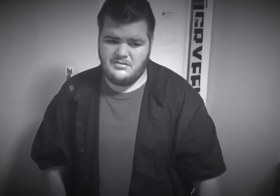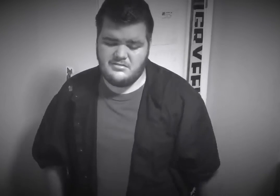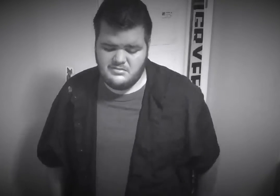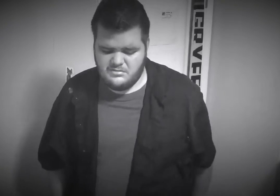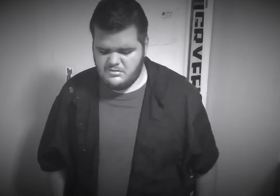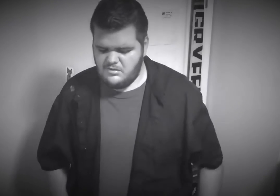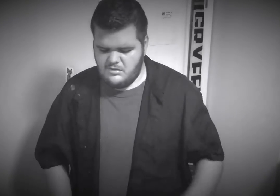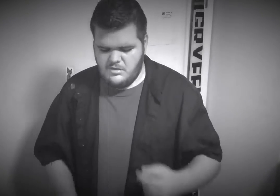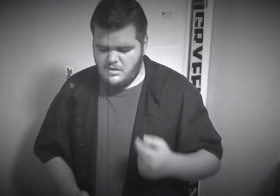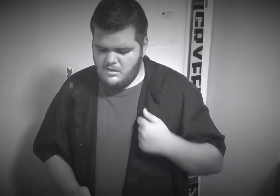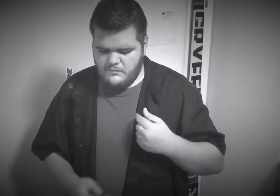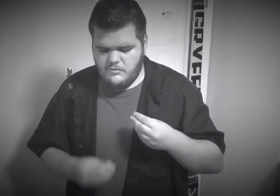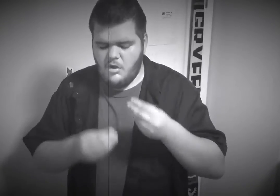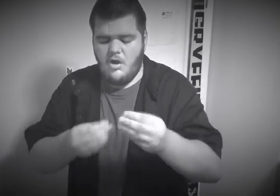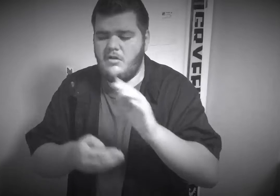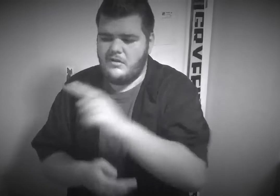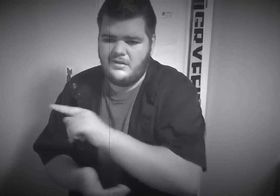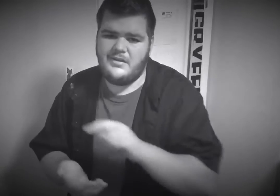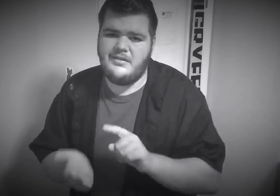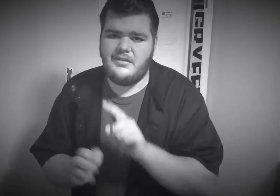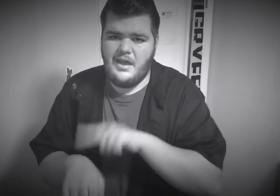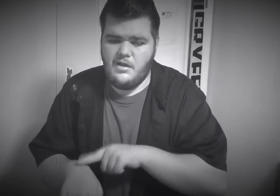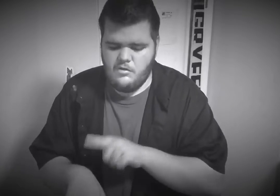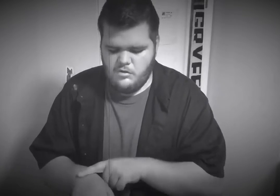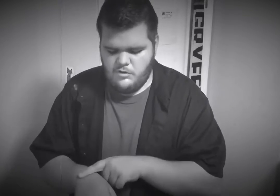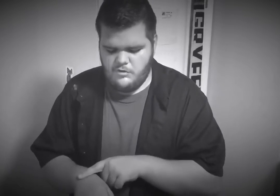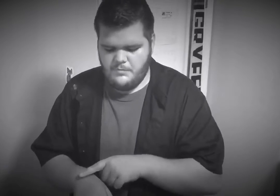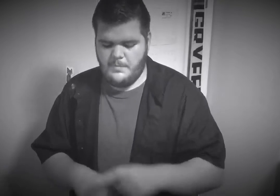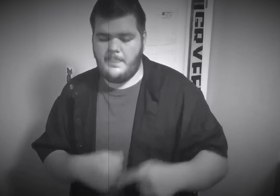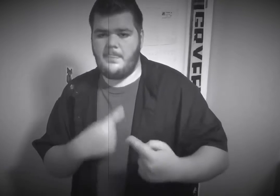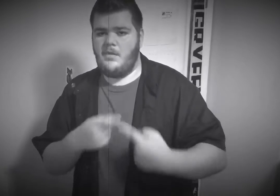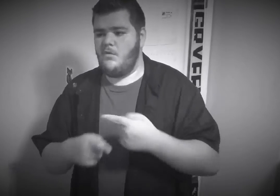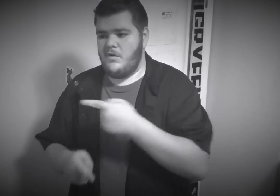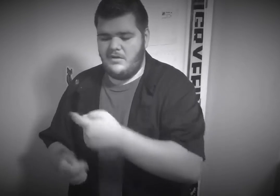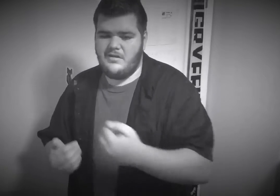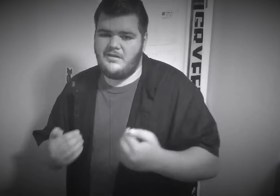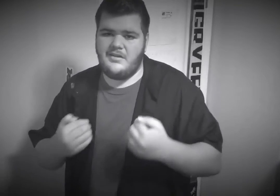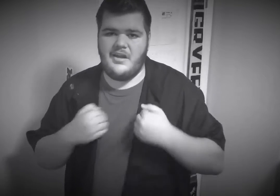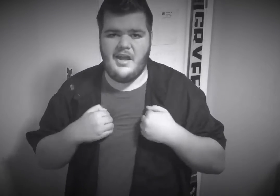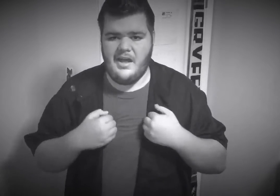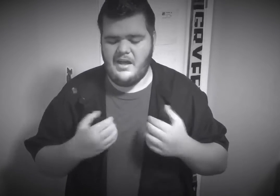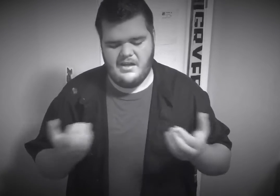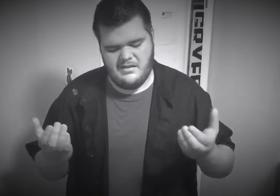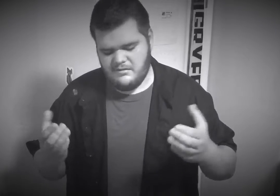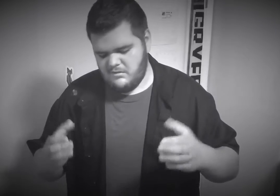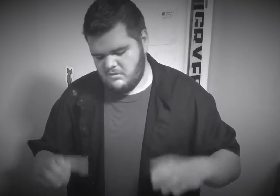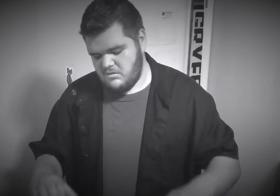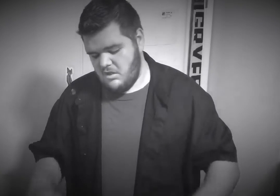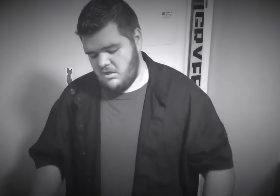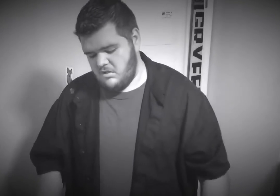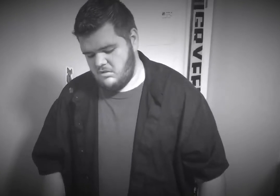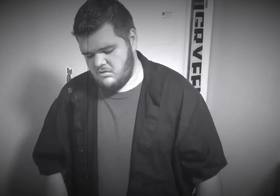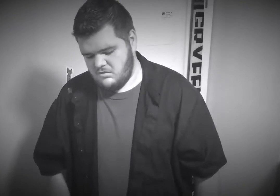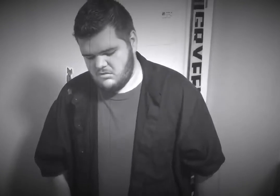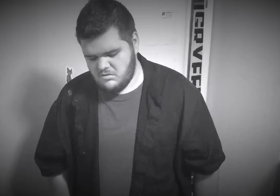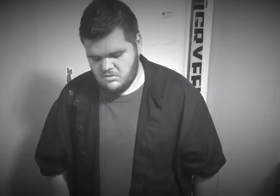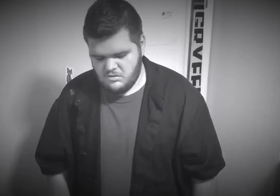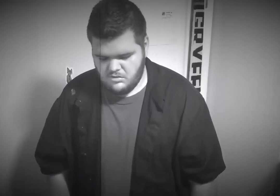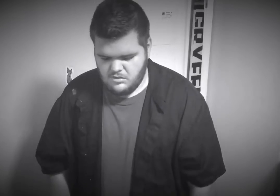Give you all his hours When he has the chance Take